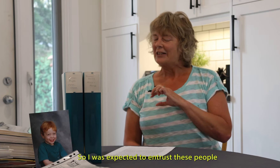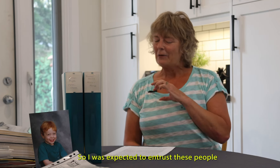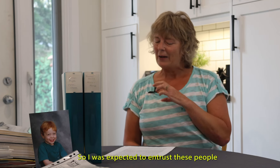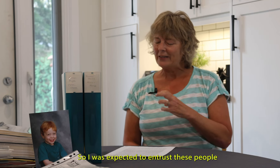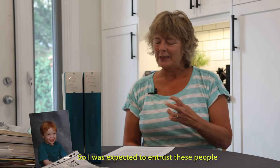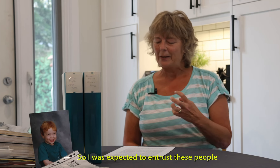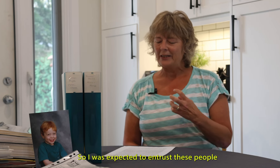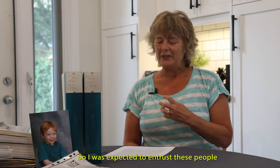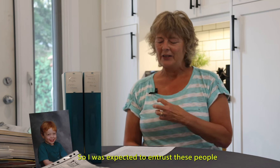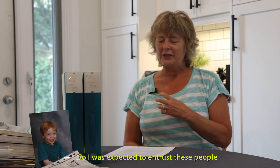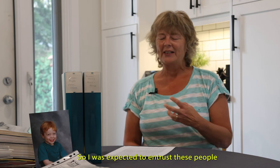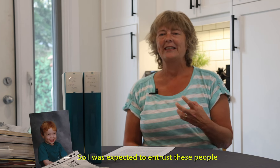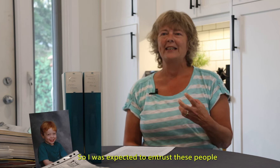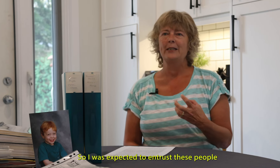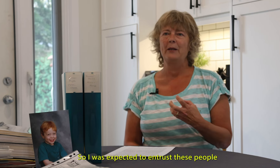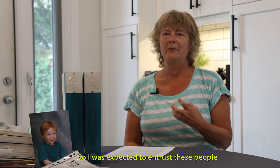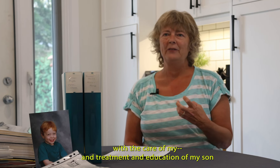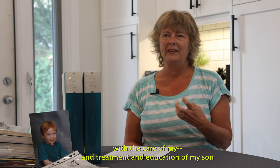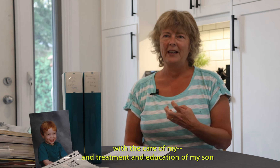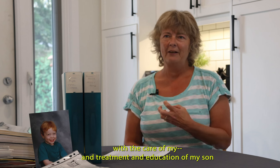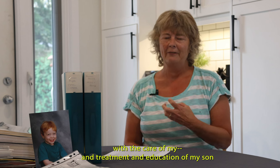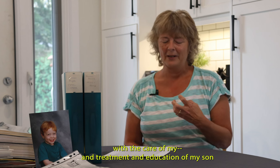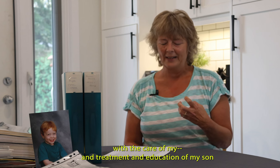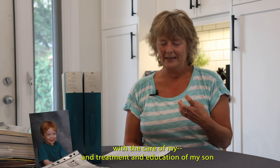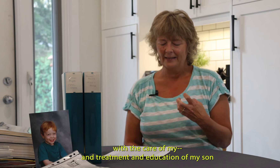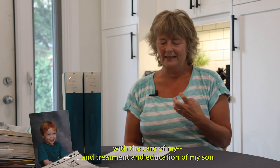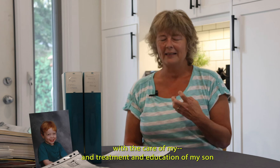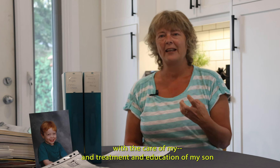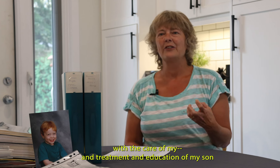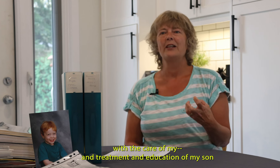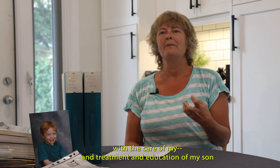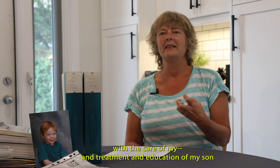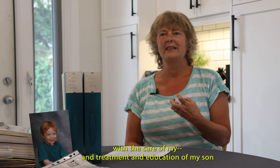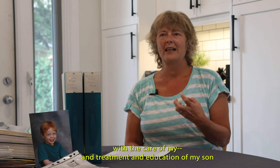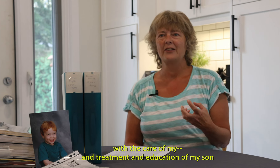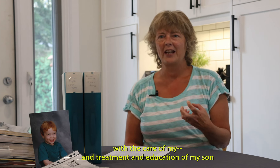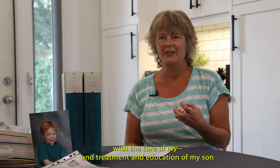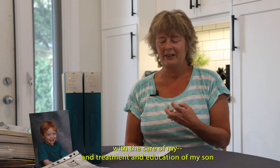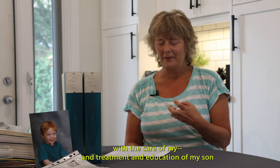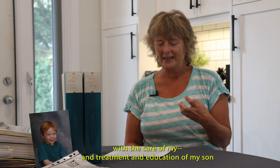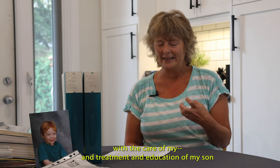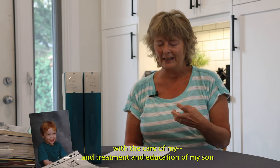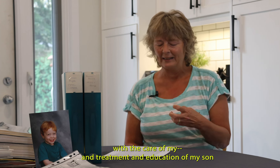So I was expected to entrust these people with the care of mice and treatment and education of my son.